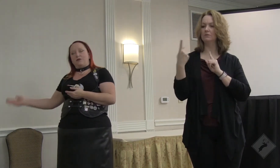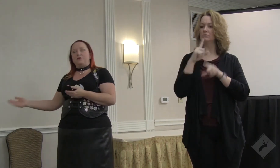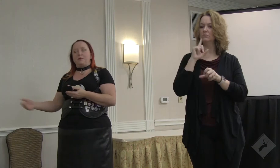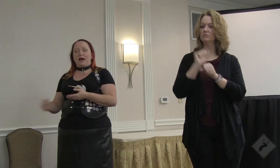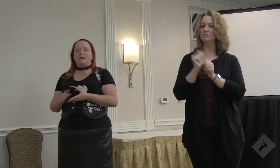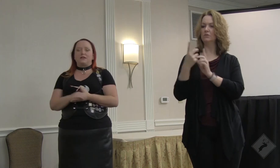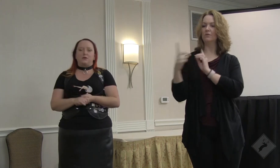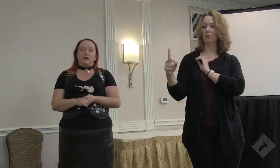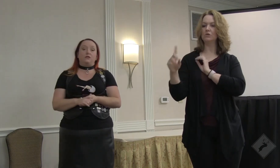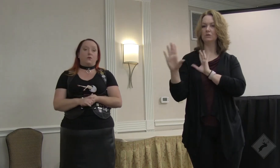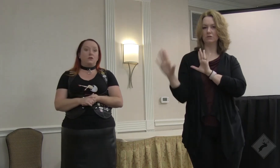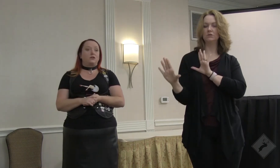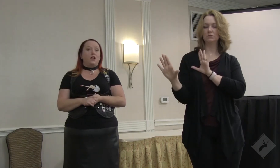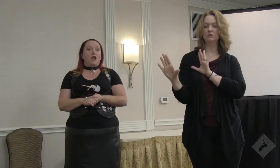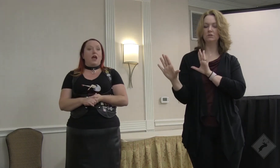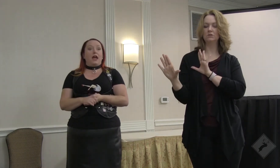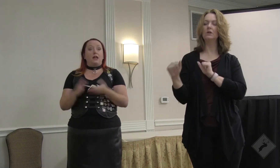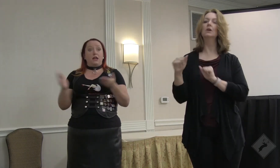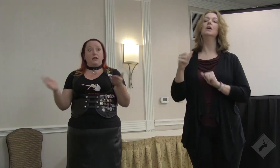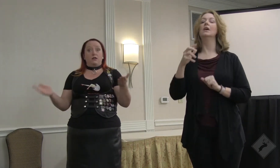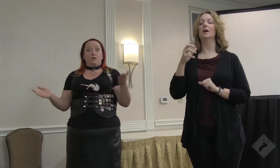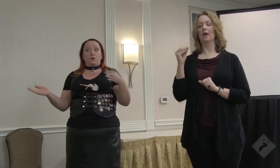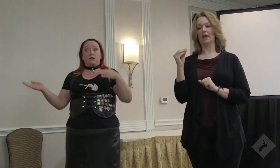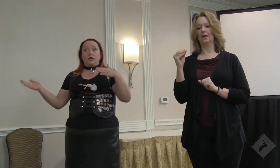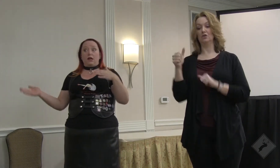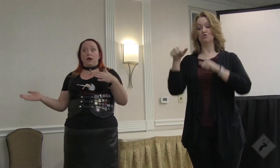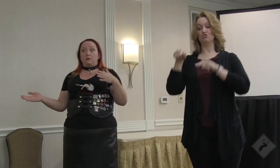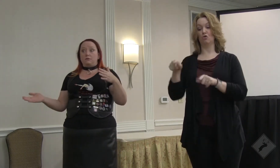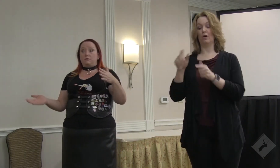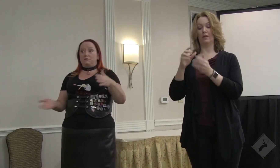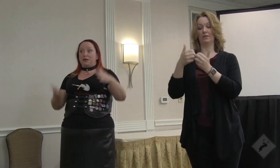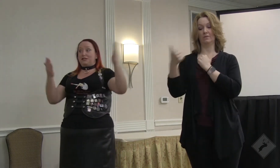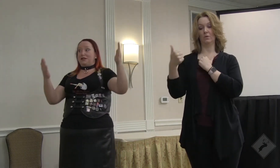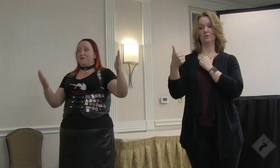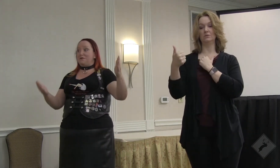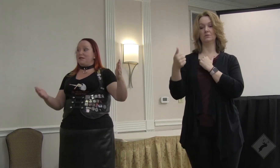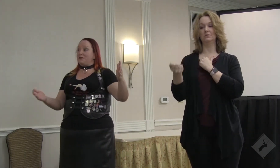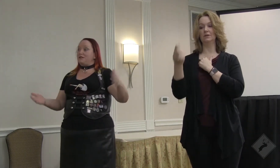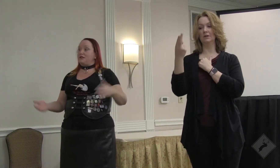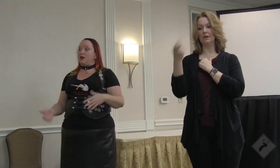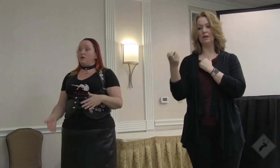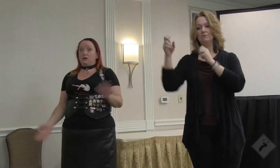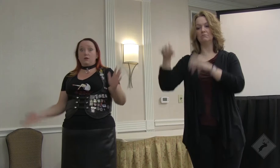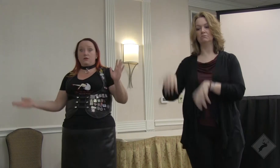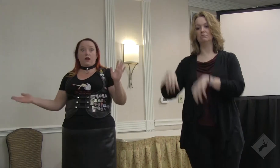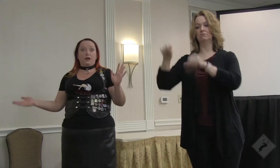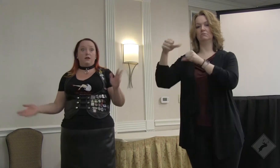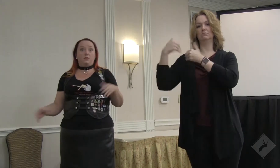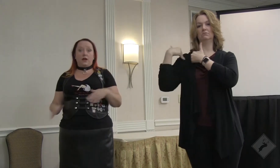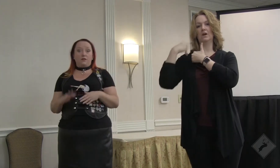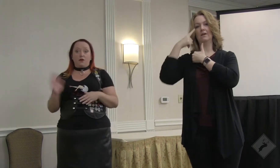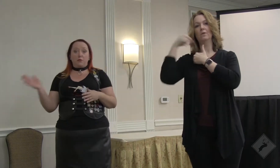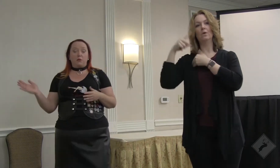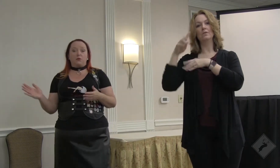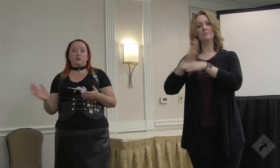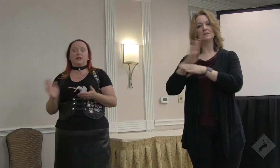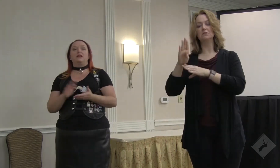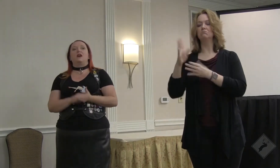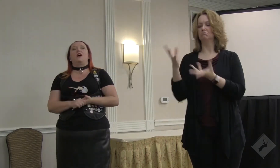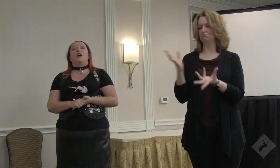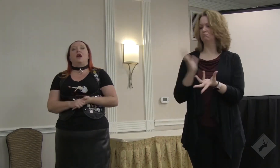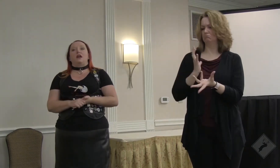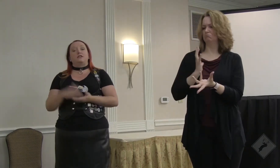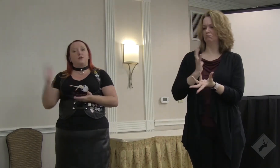did come to pass that we did divorce. And in the divorce, he got custody of the business, you know, and that was fine. I mean, we had a very amicable